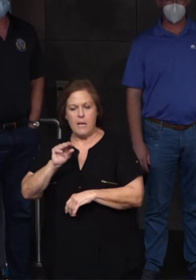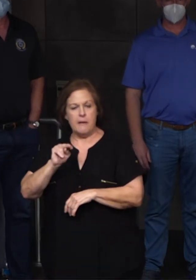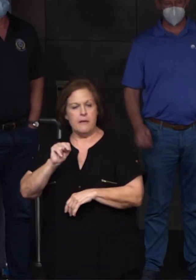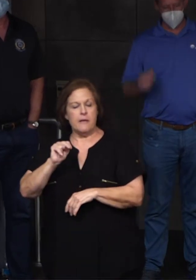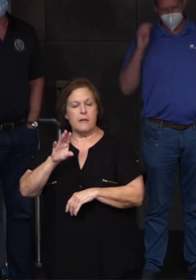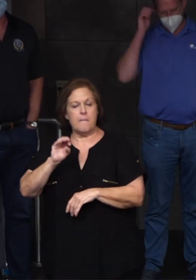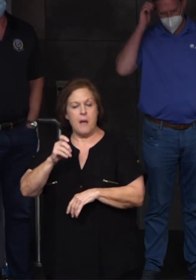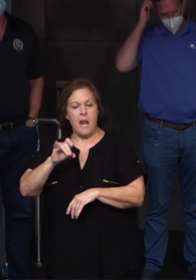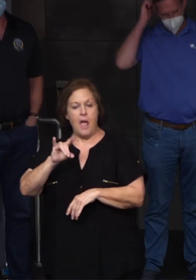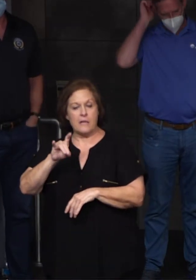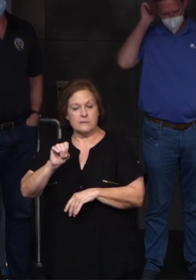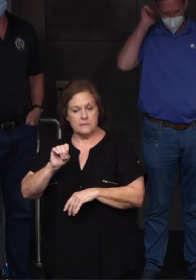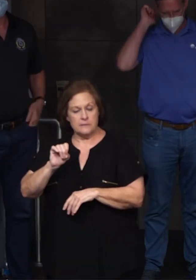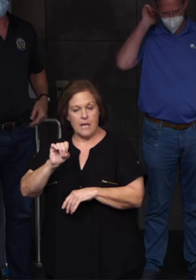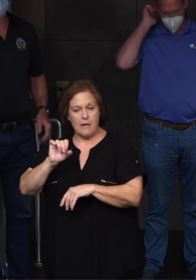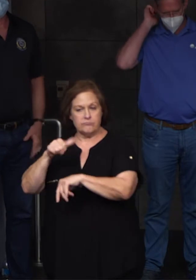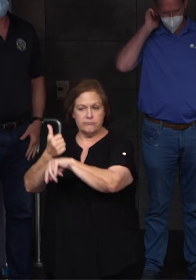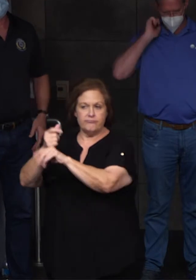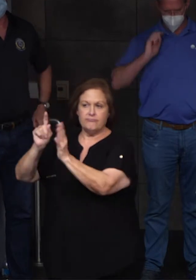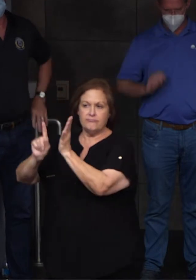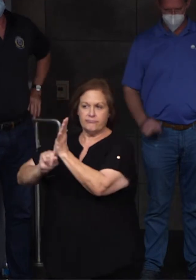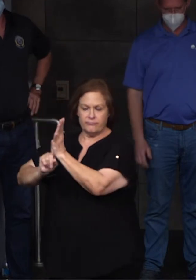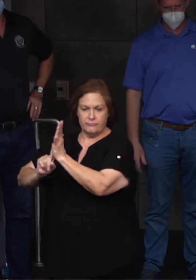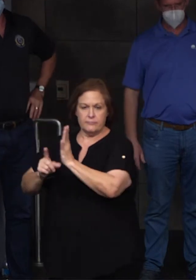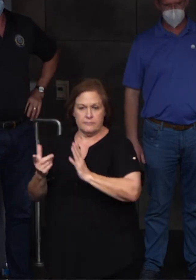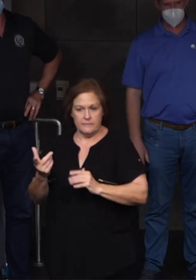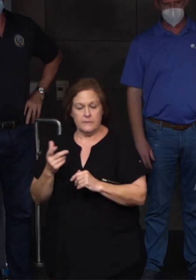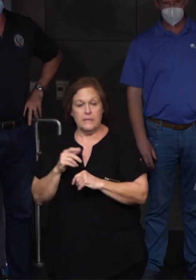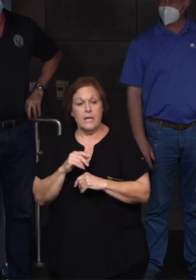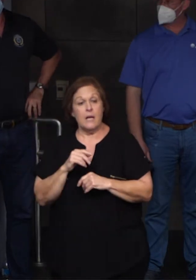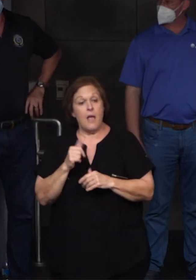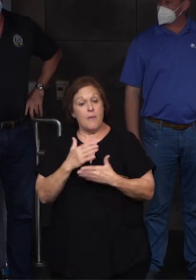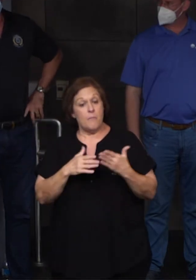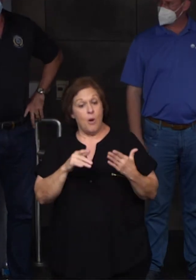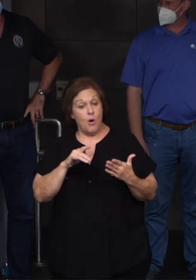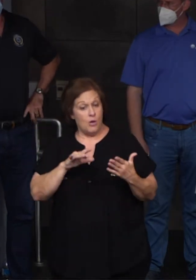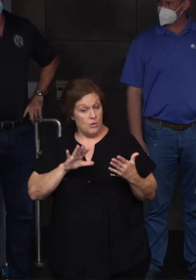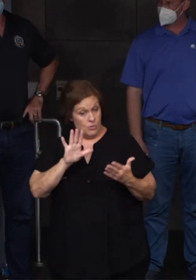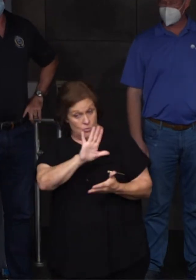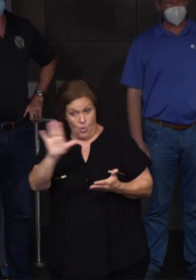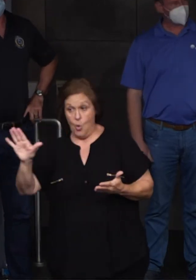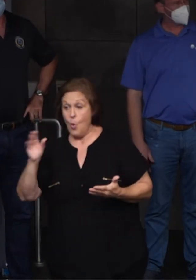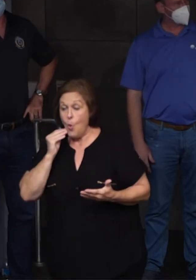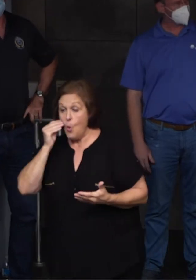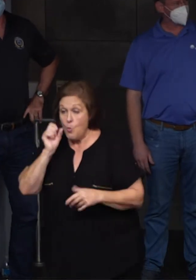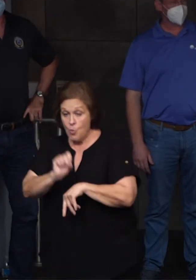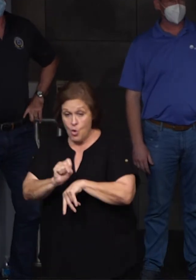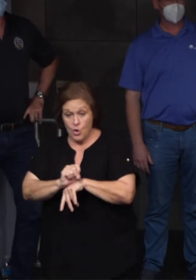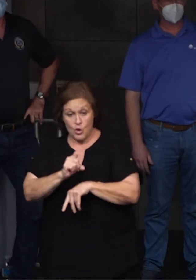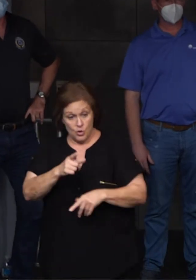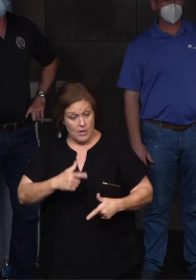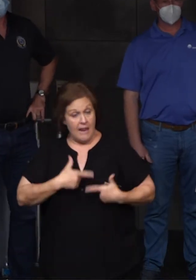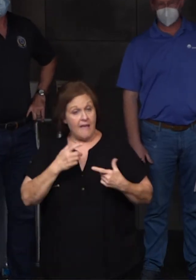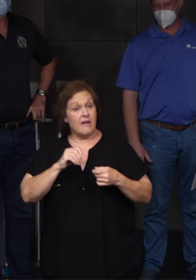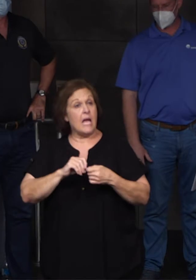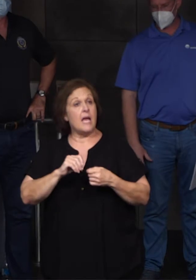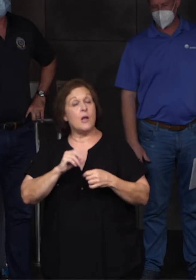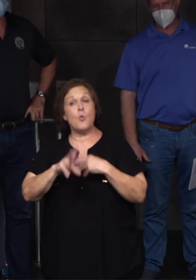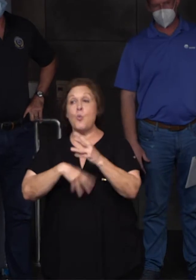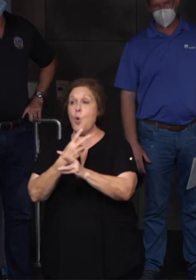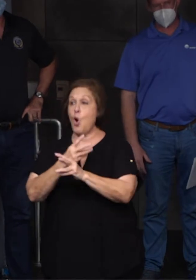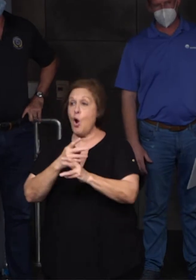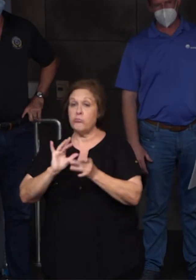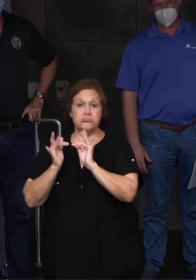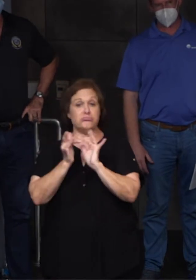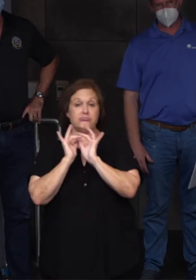installed in that. So, the other part of your homework is going to be we live in a social media world. I'm asking